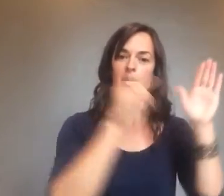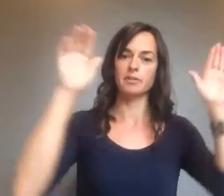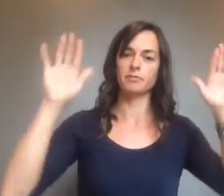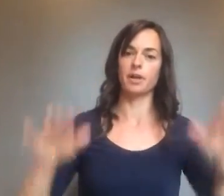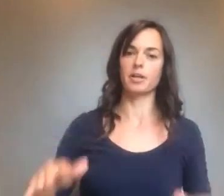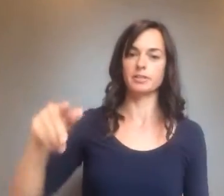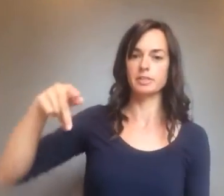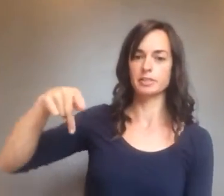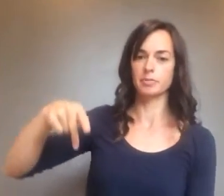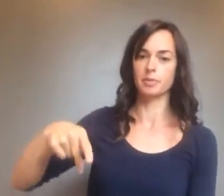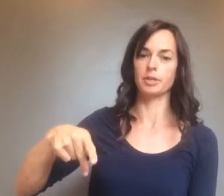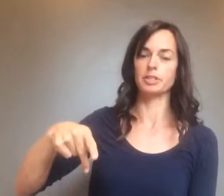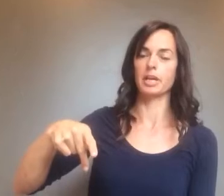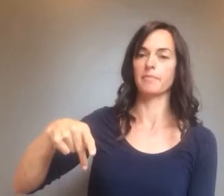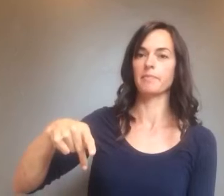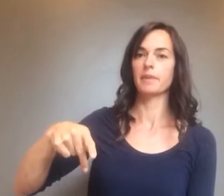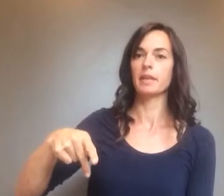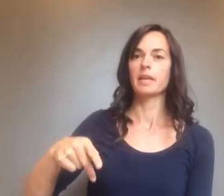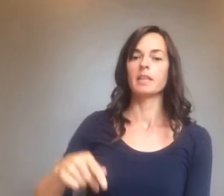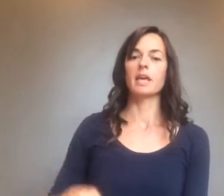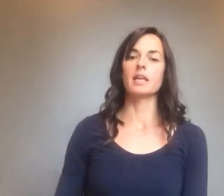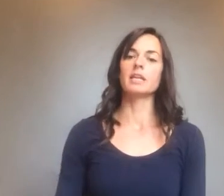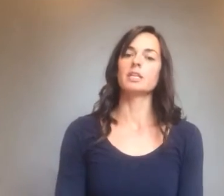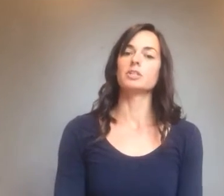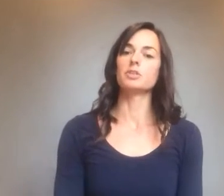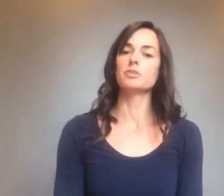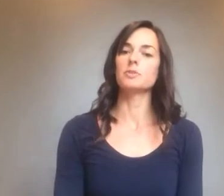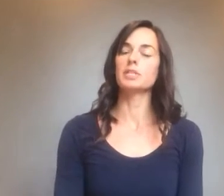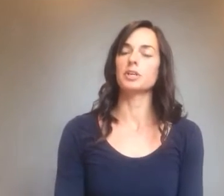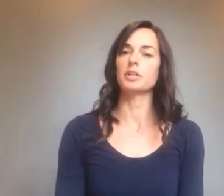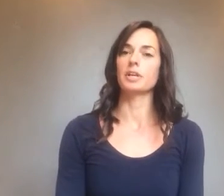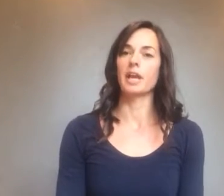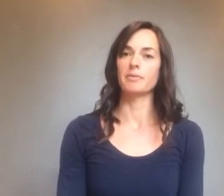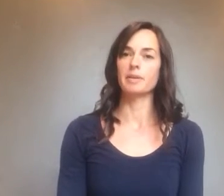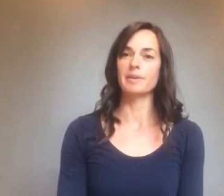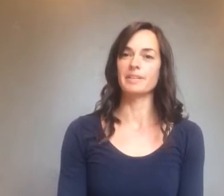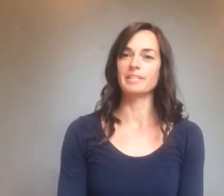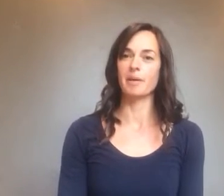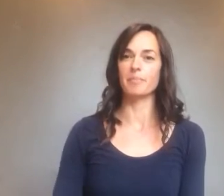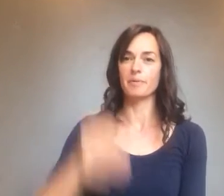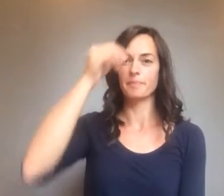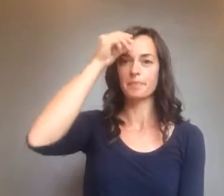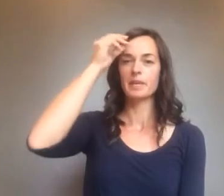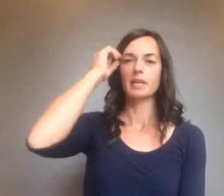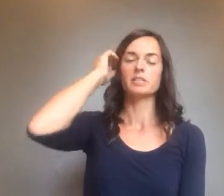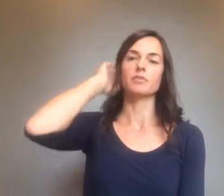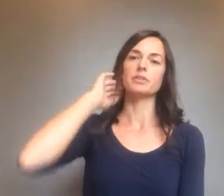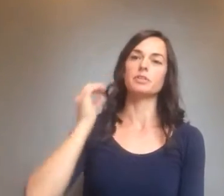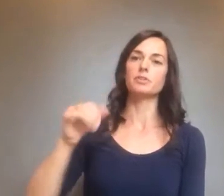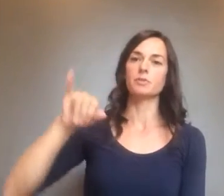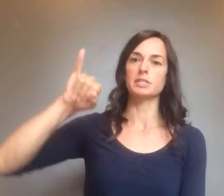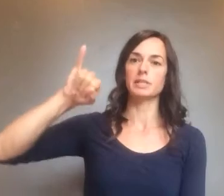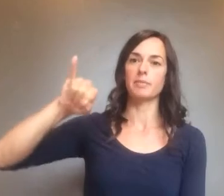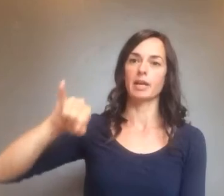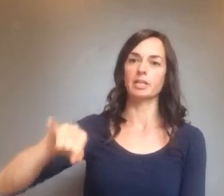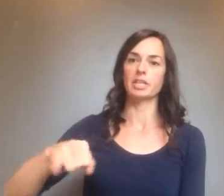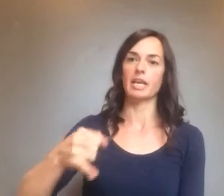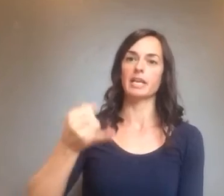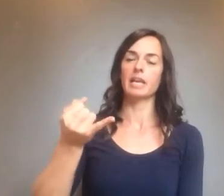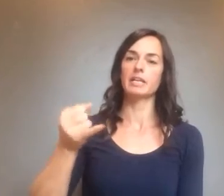falls to Persia. Then Jews return and rebuild the temple. So for Jews, we're just going to make our J again.